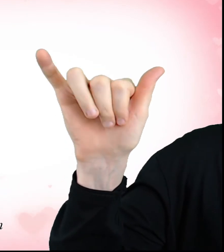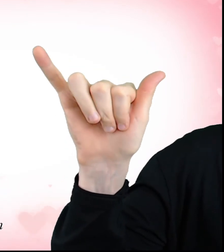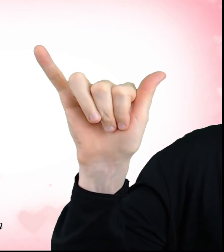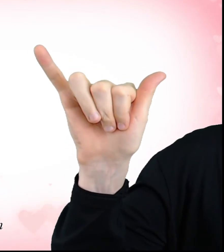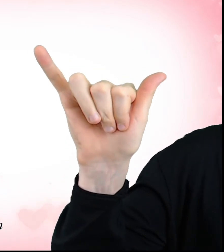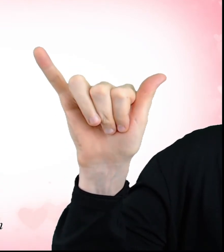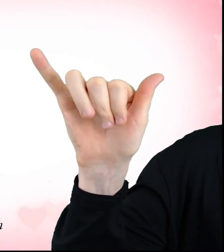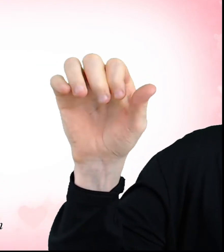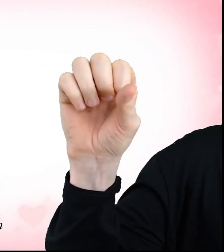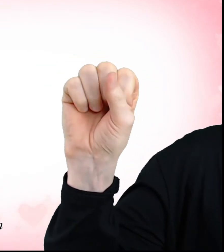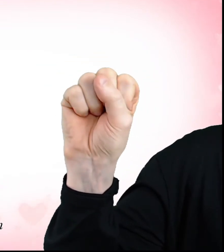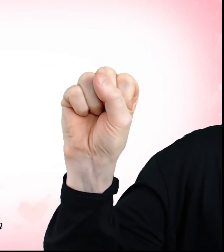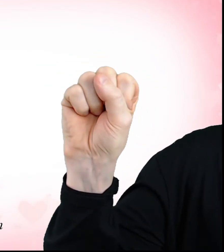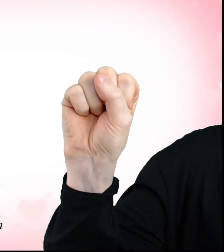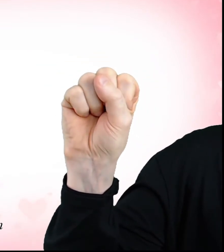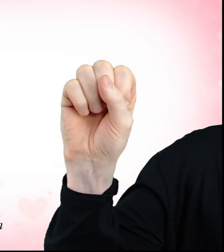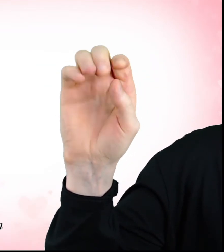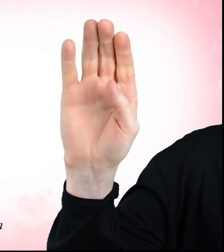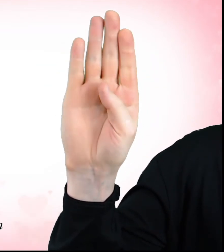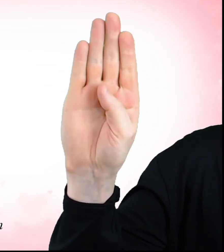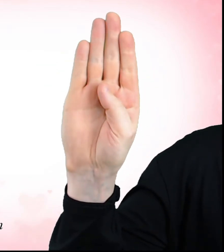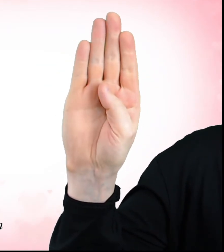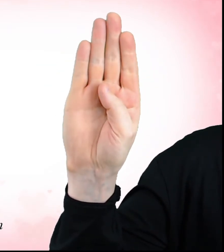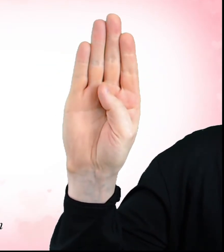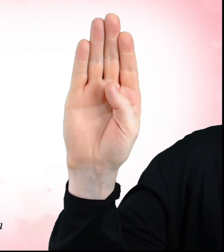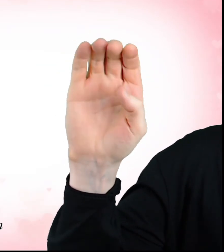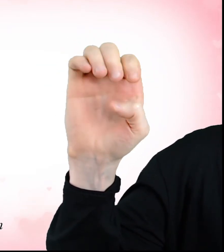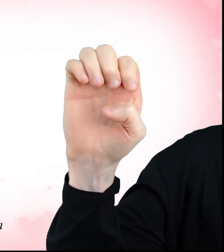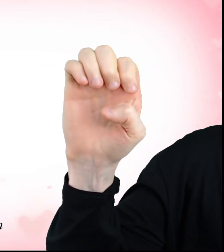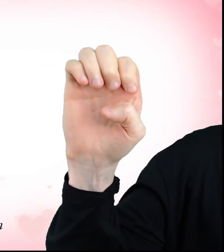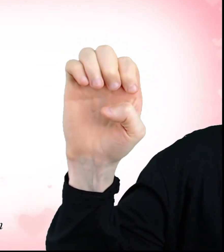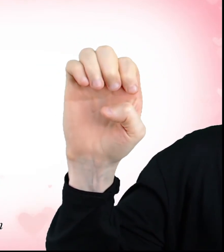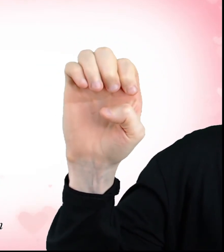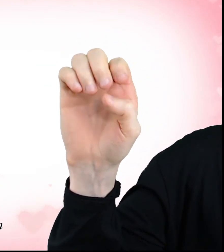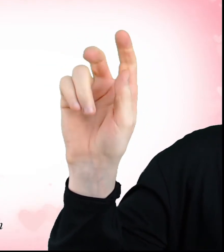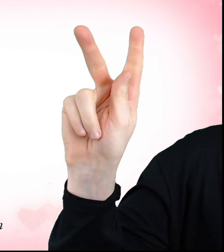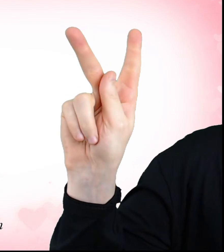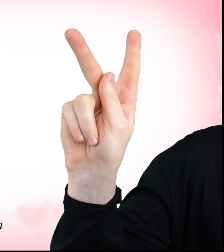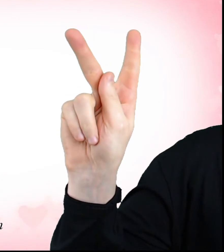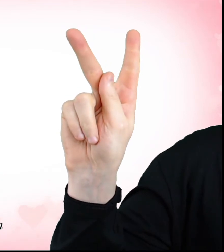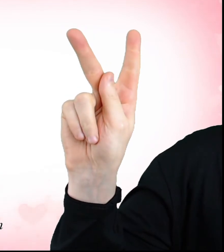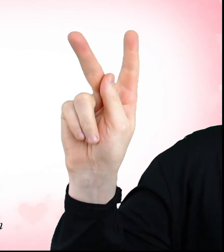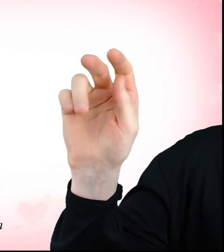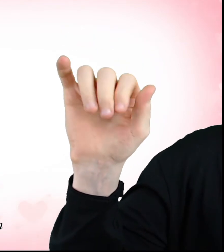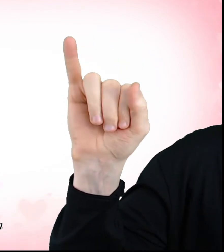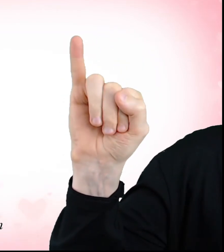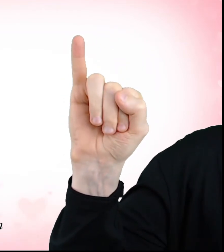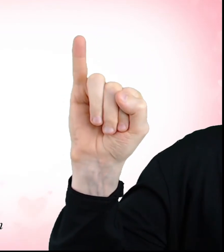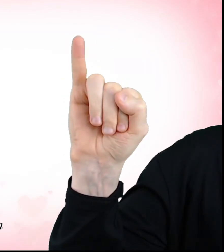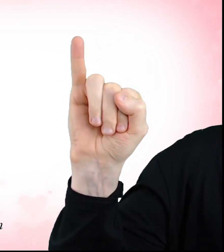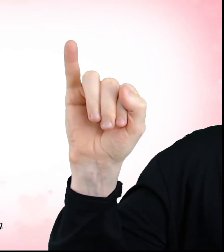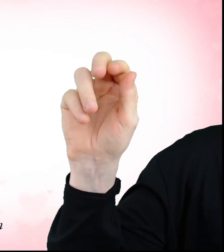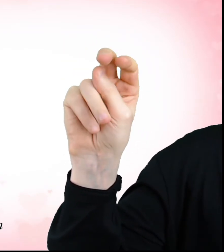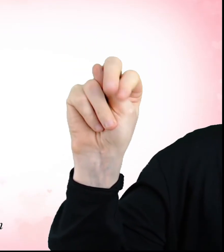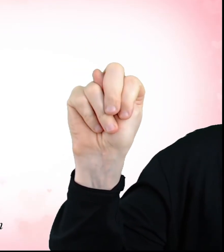You want me, I want you baby My sugar boo, I'm levitating The Milky Way, we're renegating